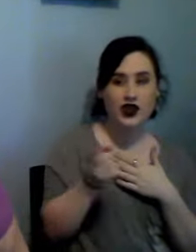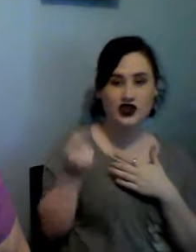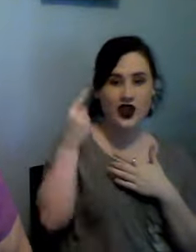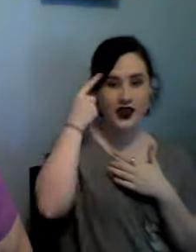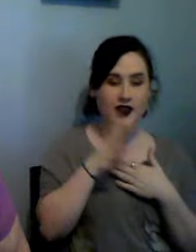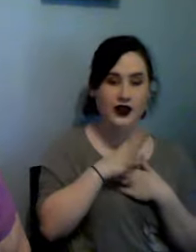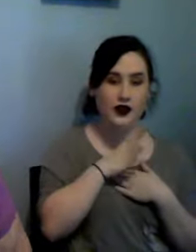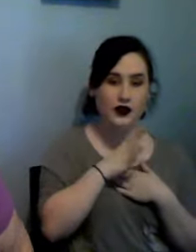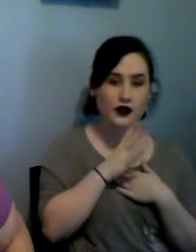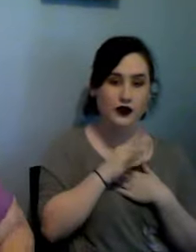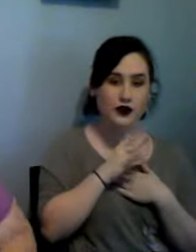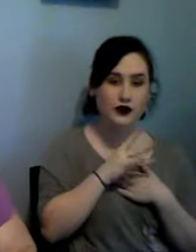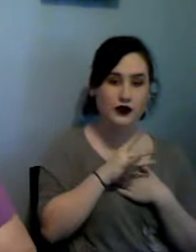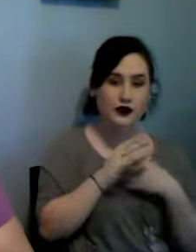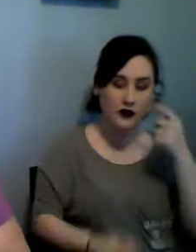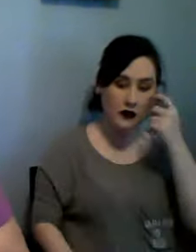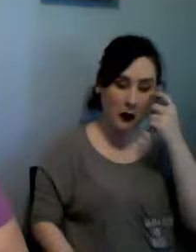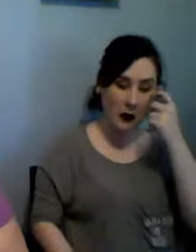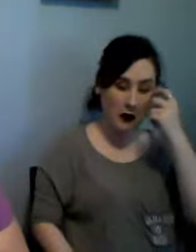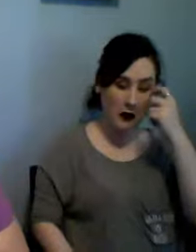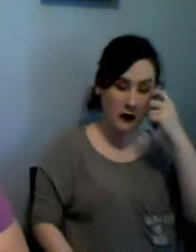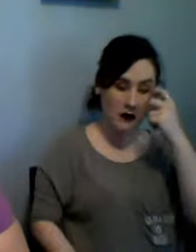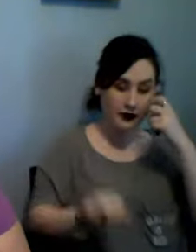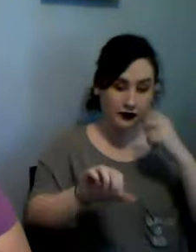another one a good marriage